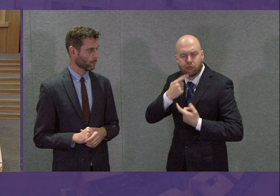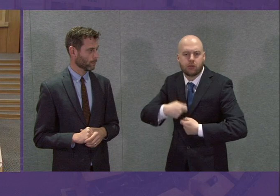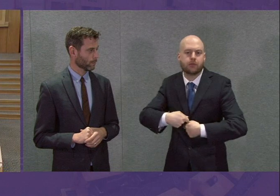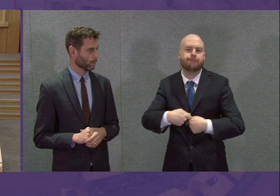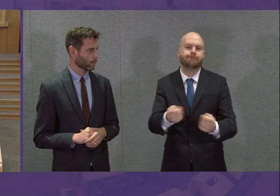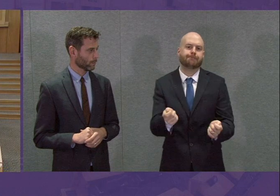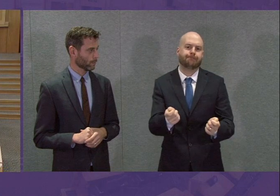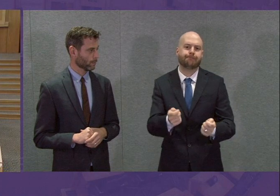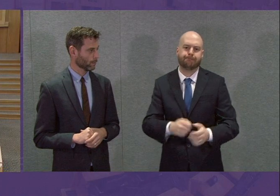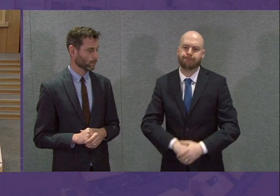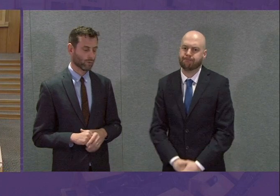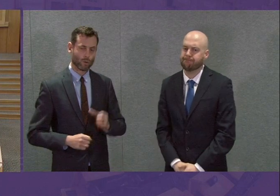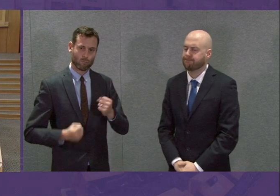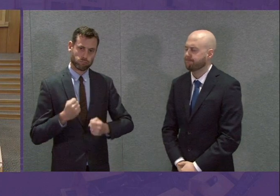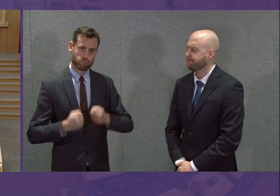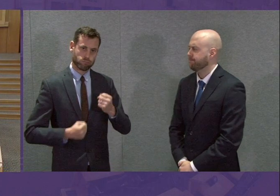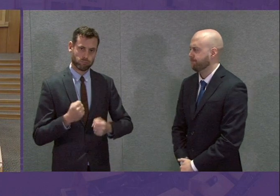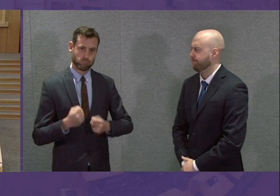Minister.